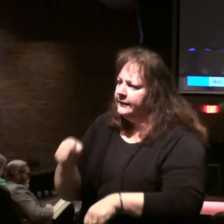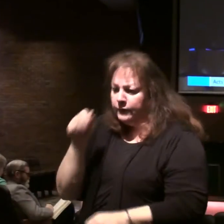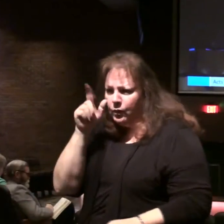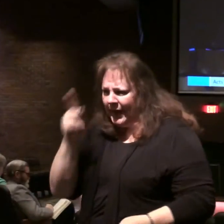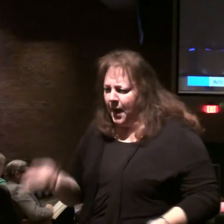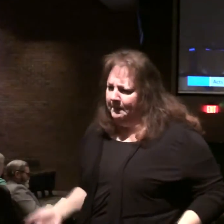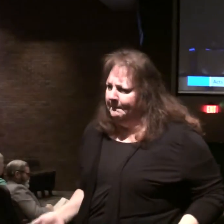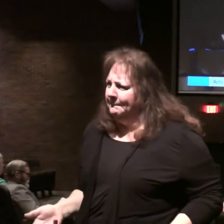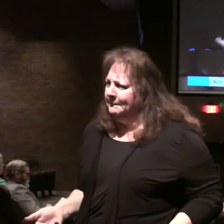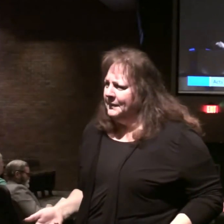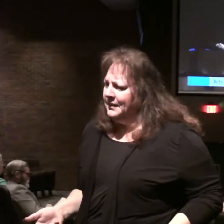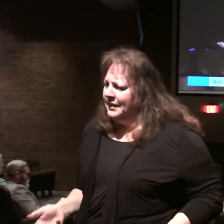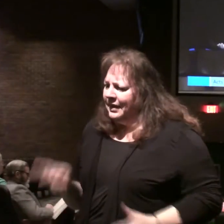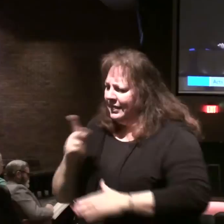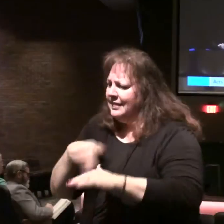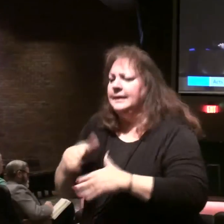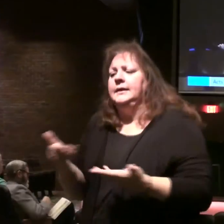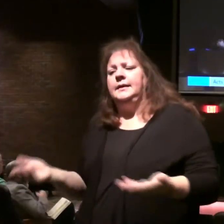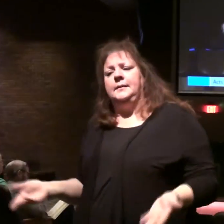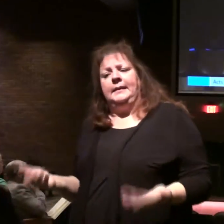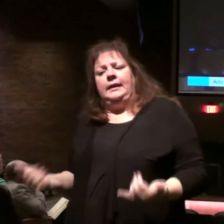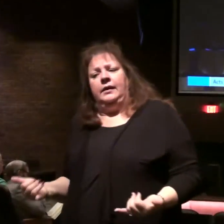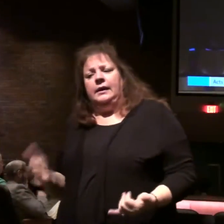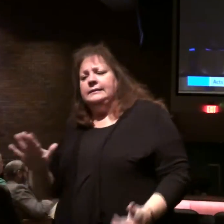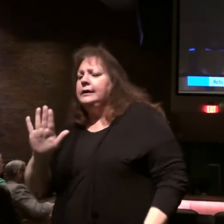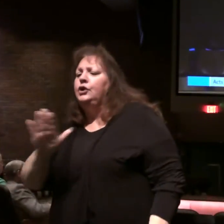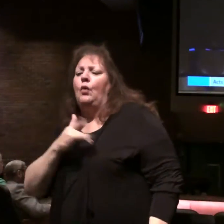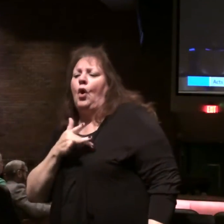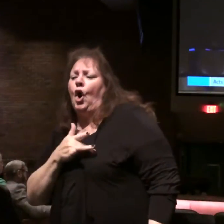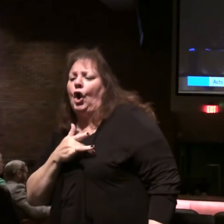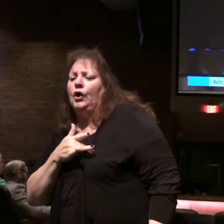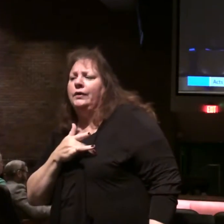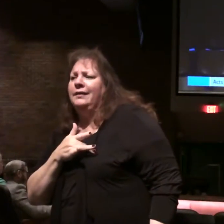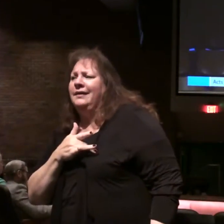wake up. The kingdom already exists. It's in your heart.